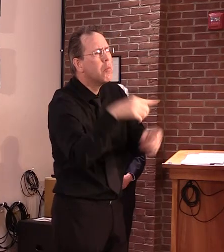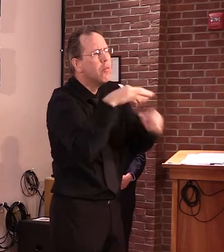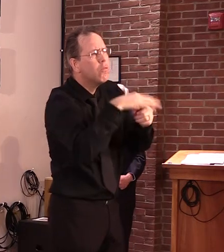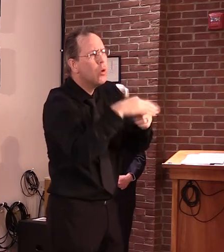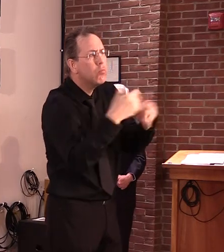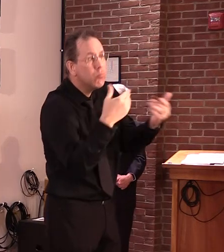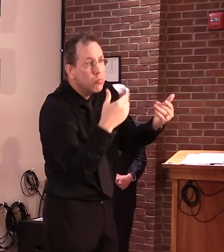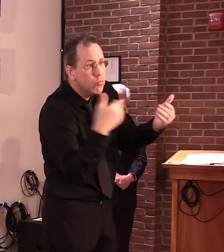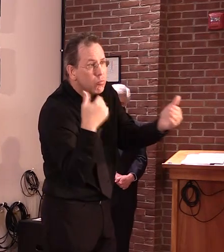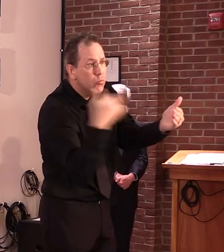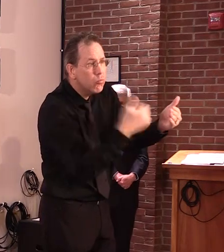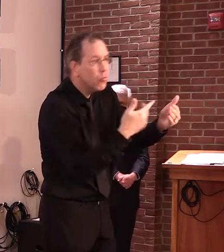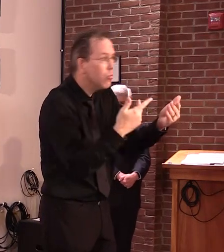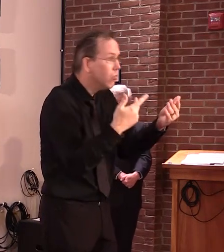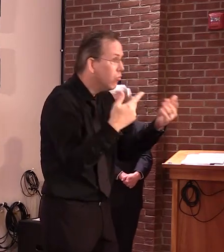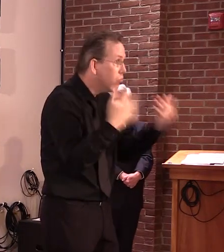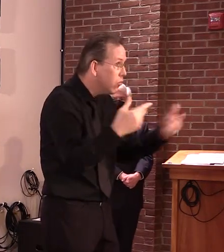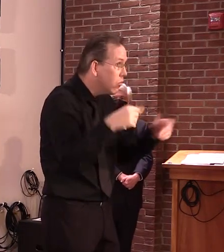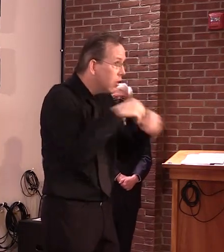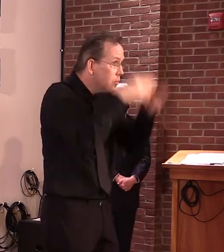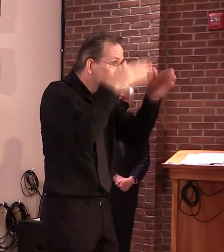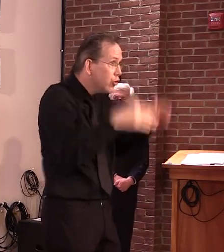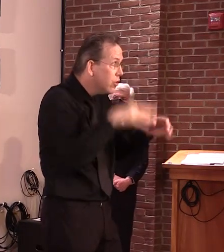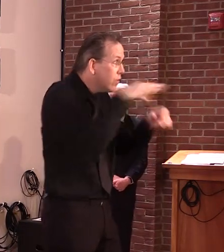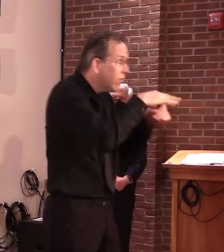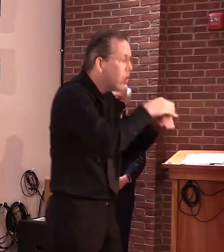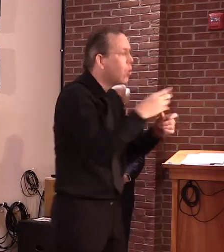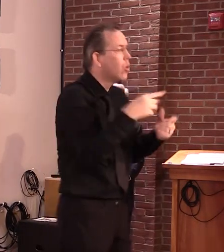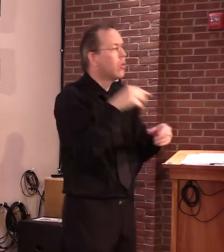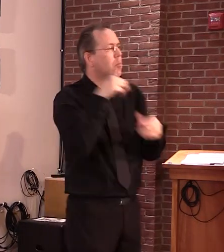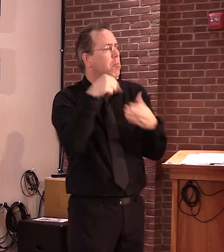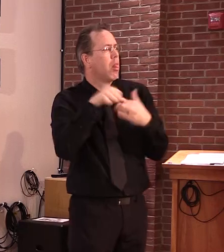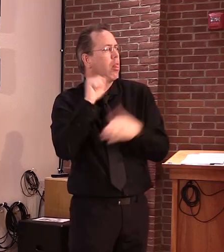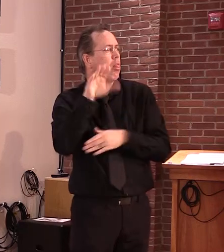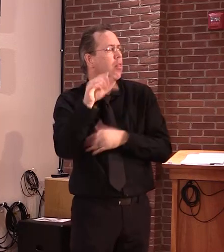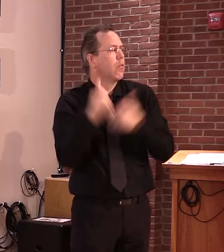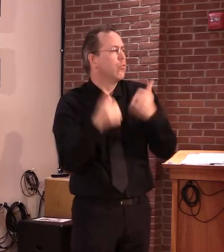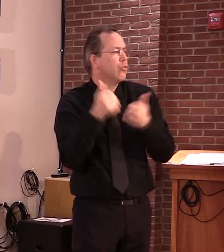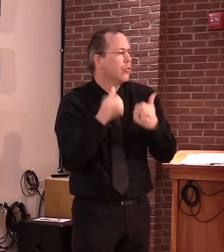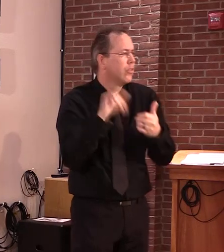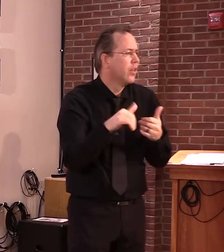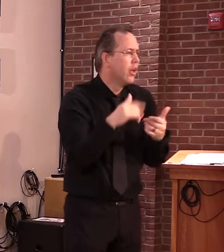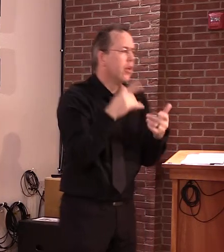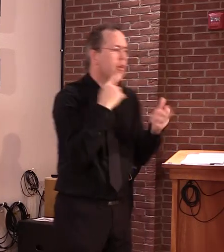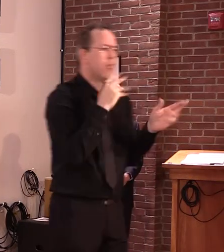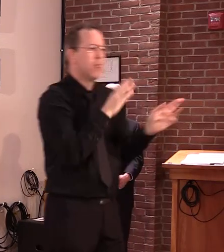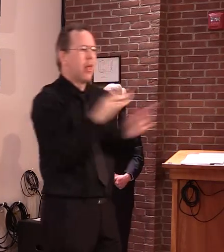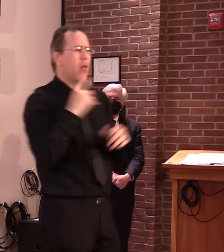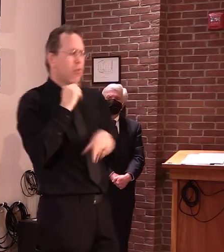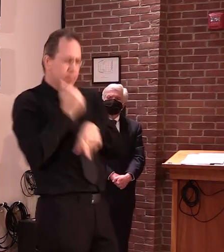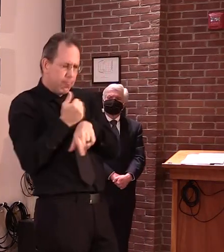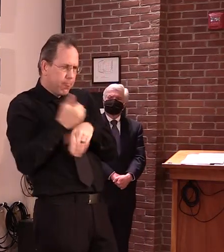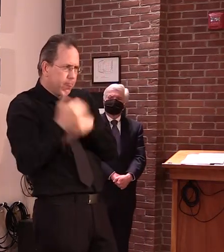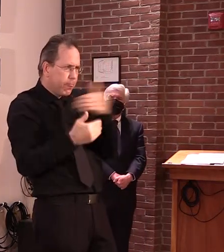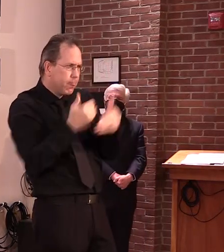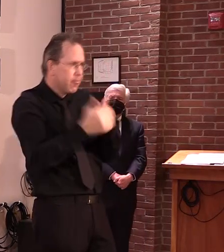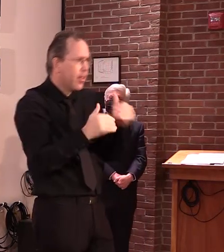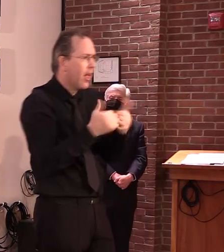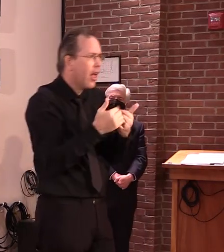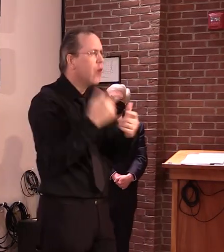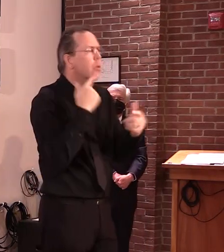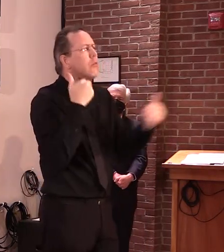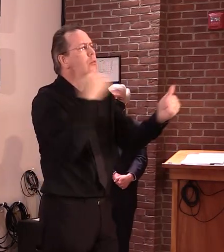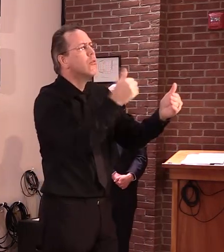this path, put the plan in place like you're going to do it. But in August, make the final decision as to whether it's going to happen in